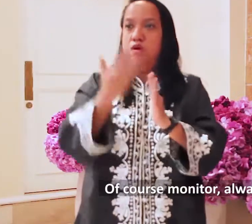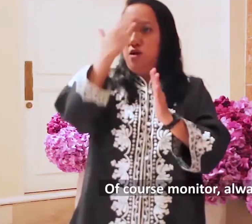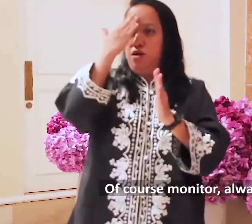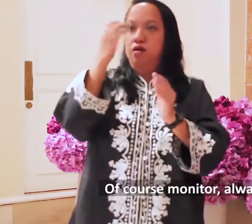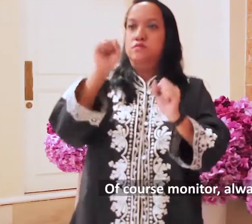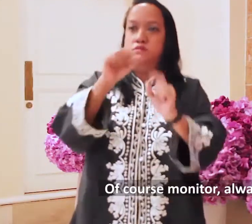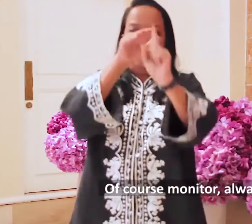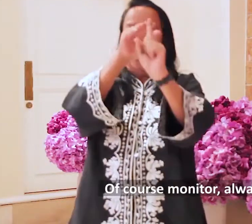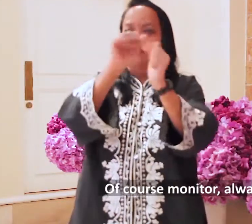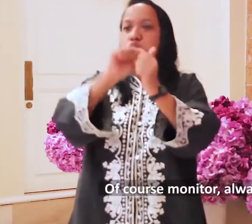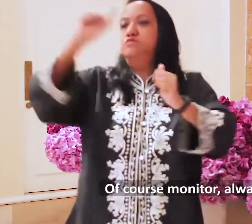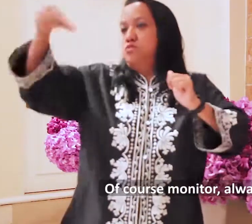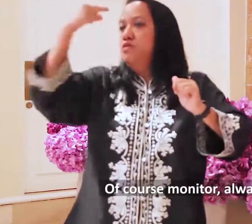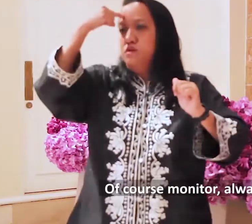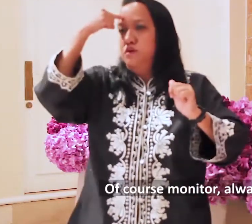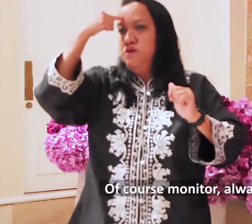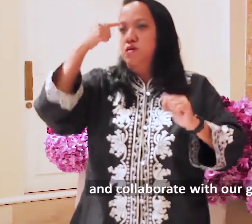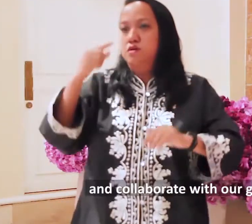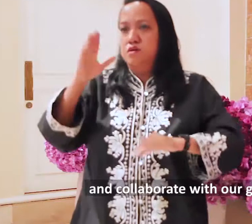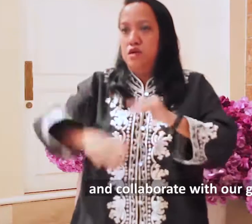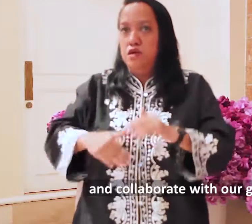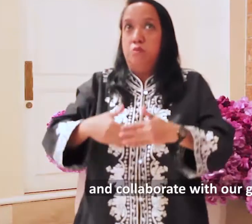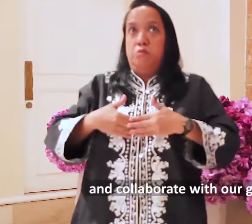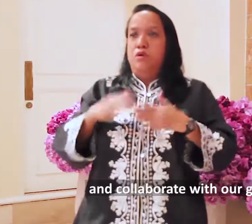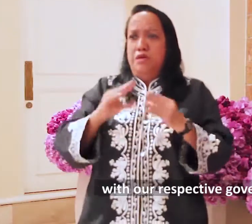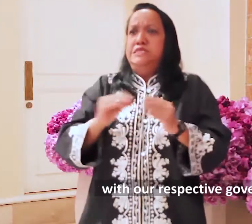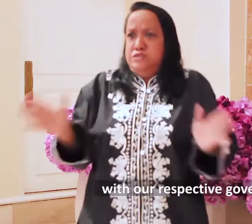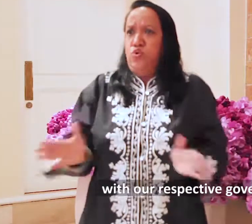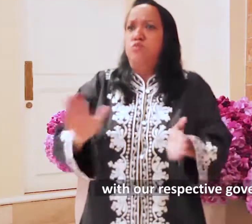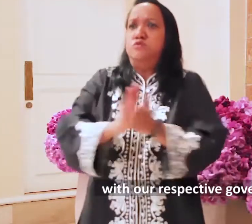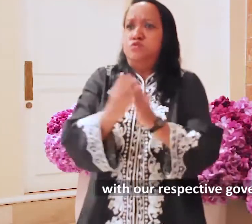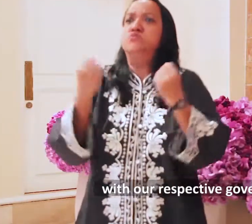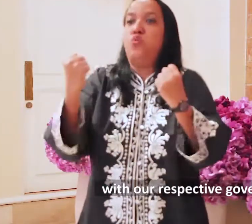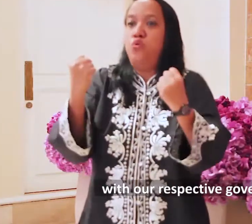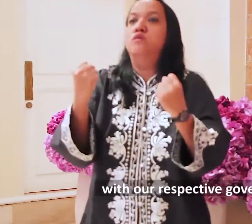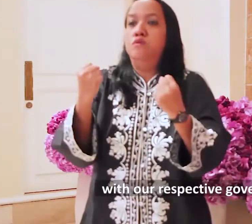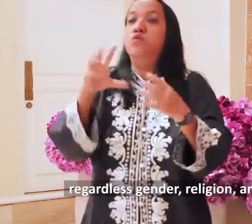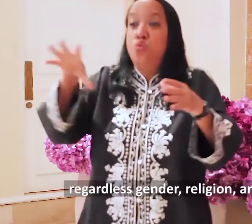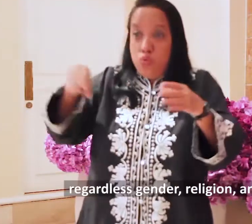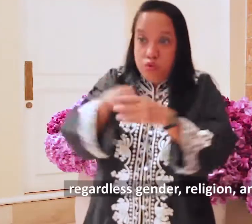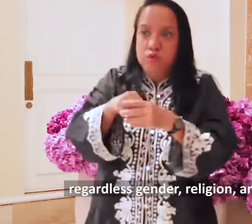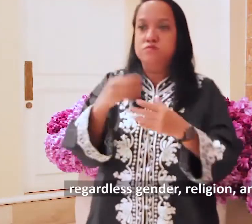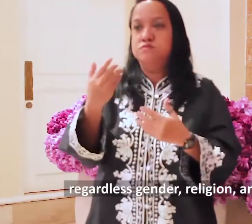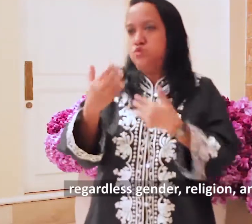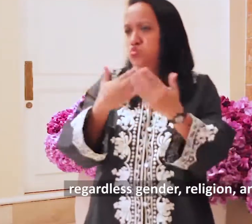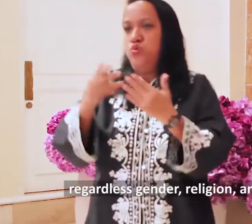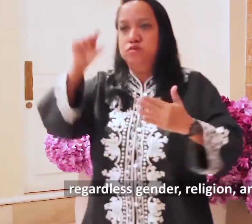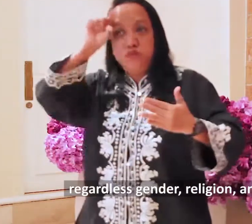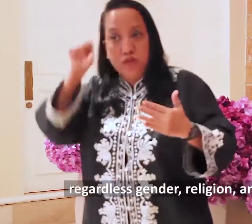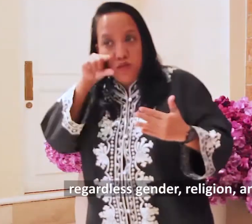of course, monitor, always engage with governments and others with respected governments, regardless of gender, religion,